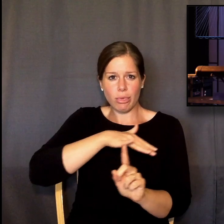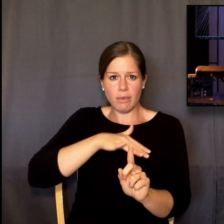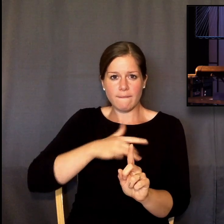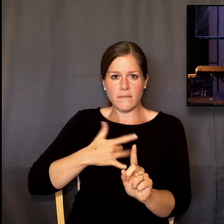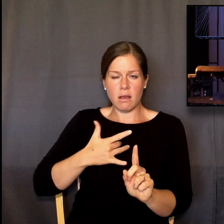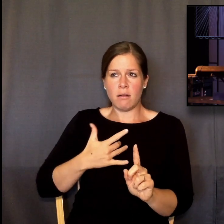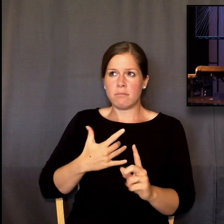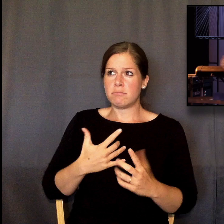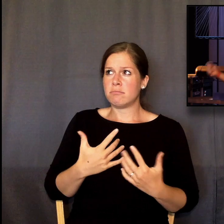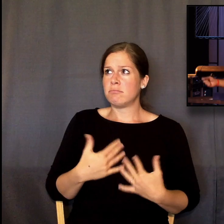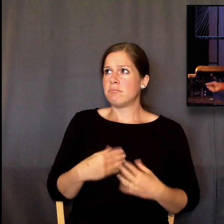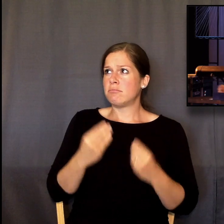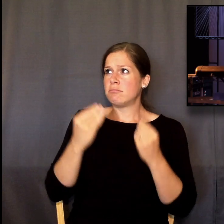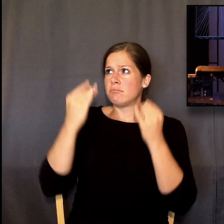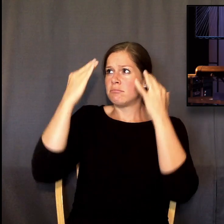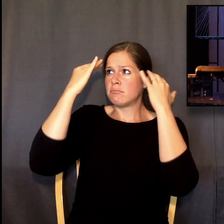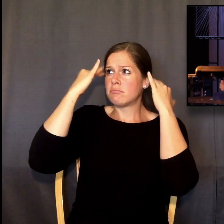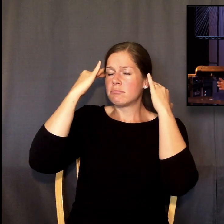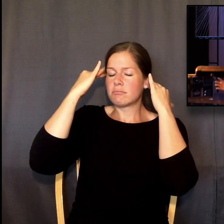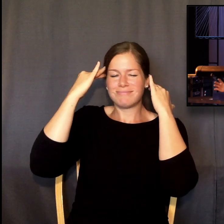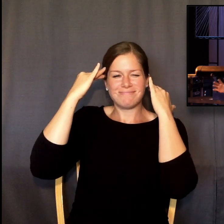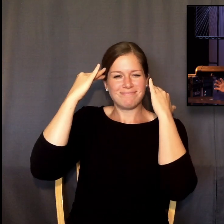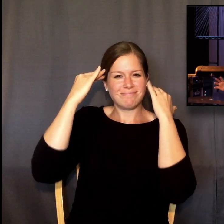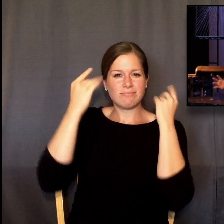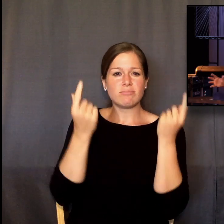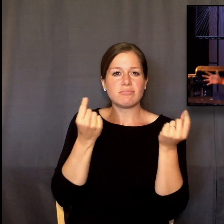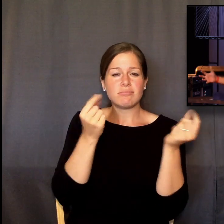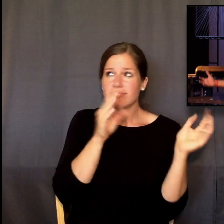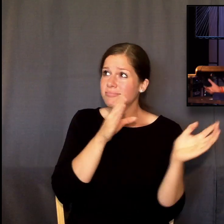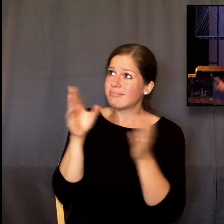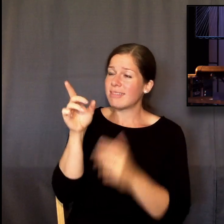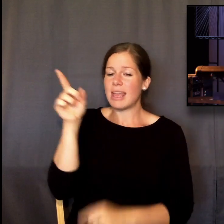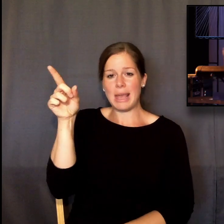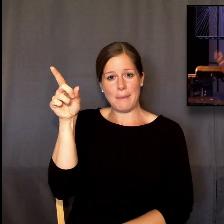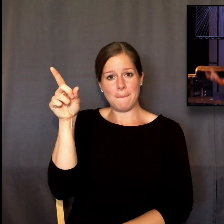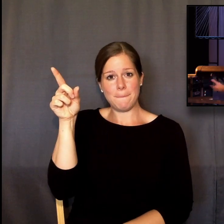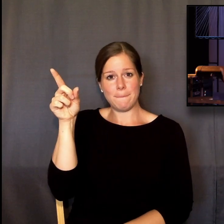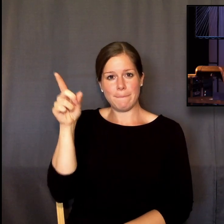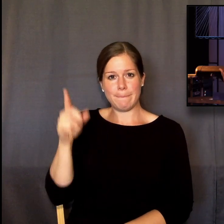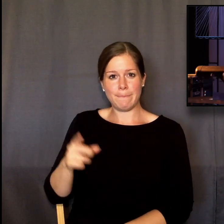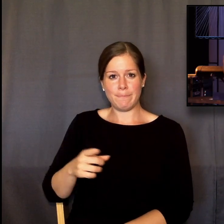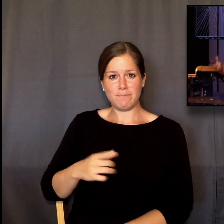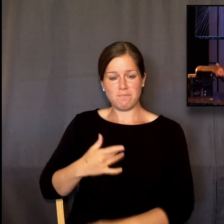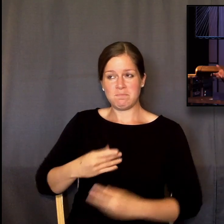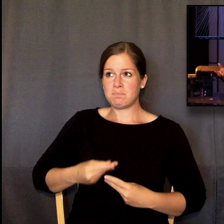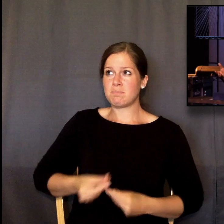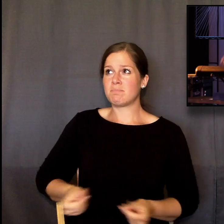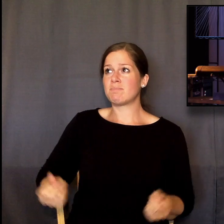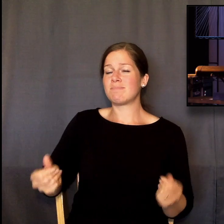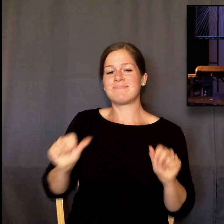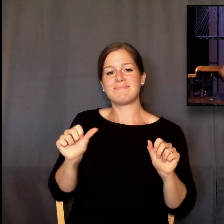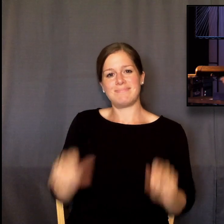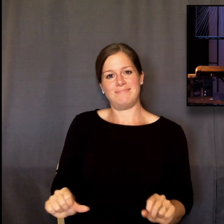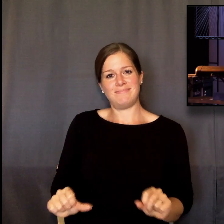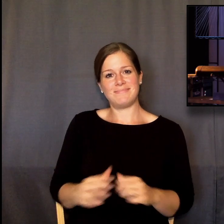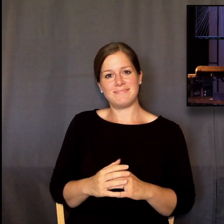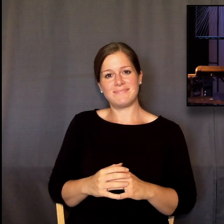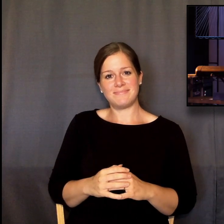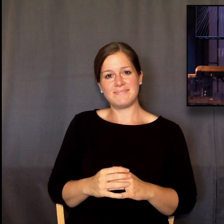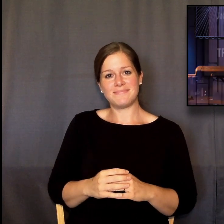soul in the midst of adversity, if you let it. This truth can, can also cause eruptions of gratitude and prosperity, if